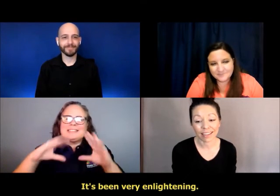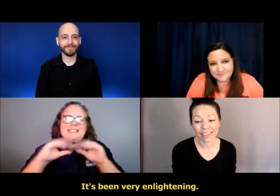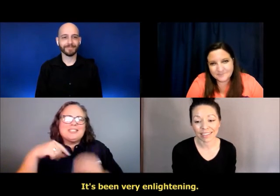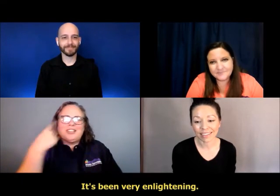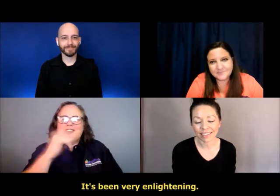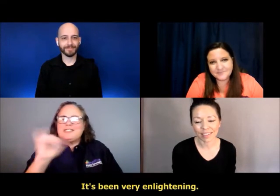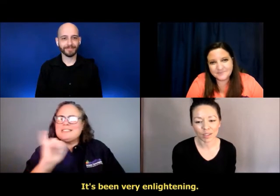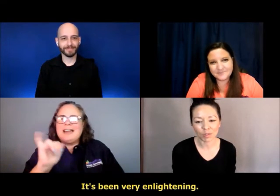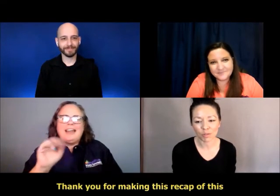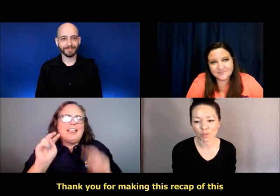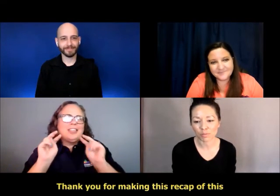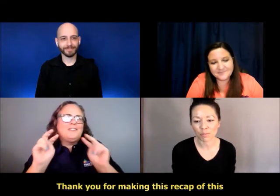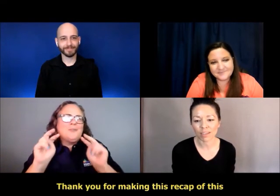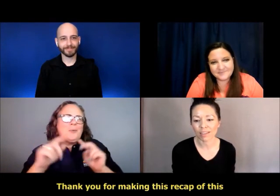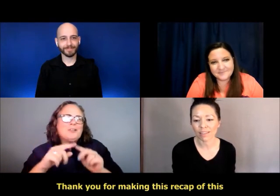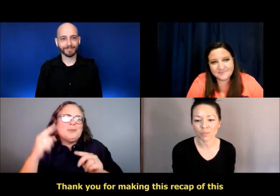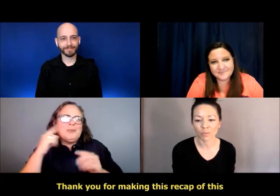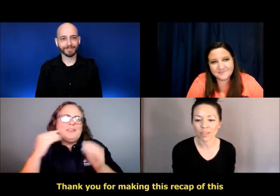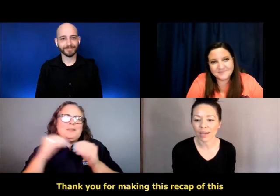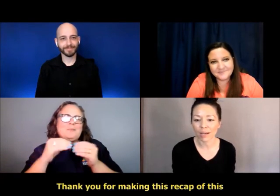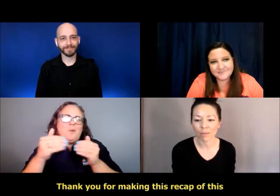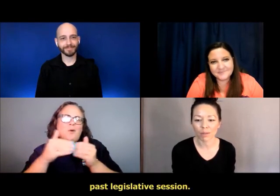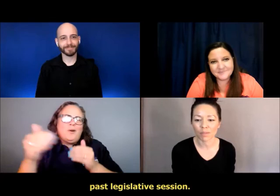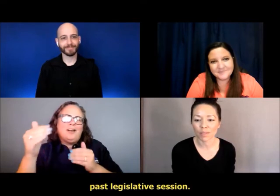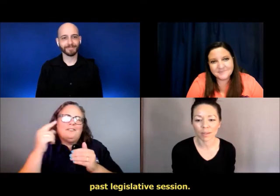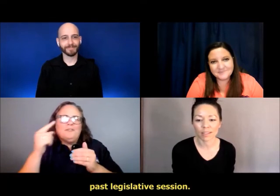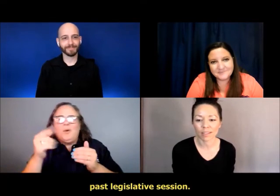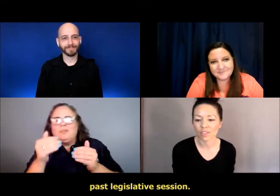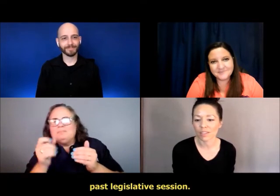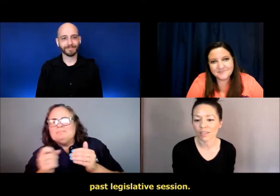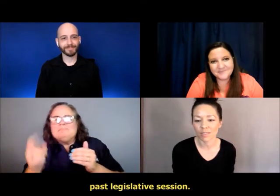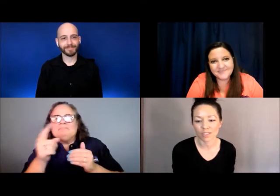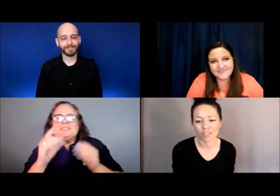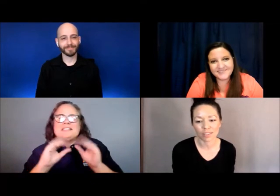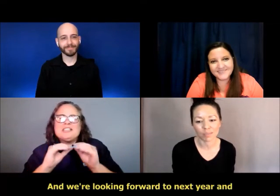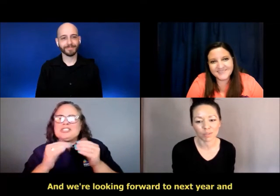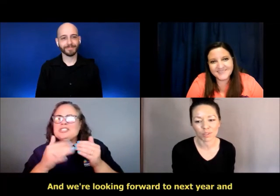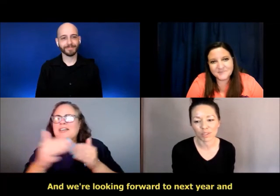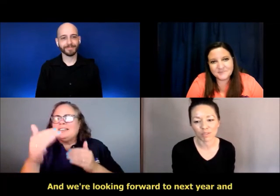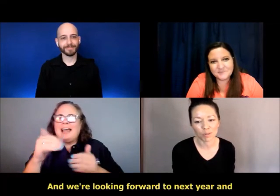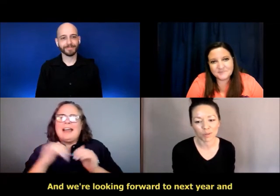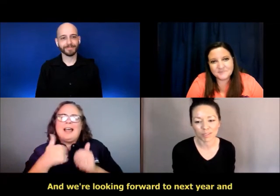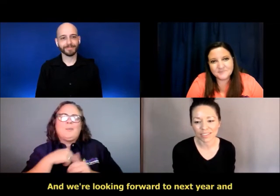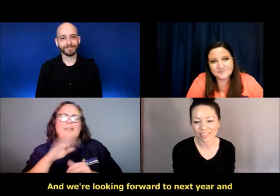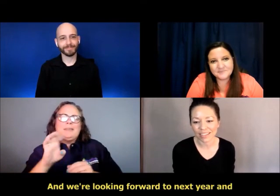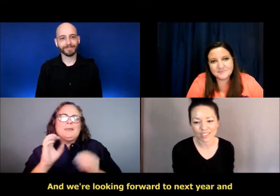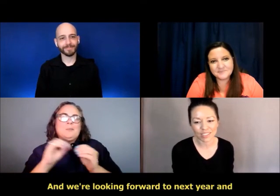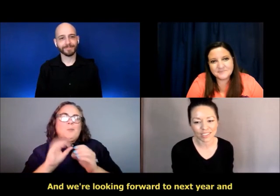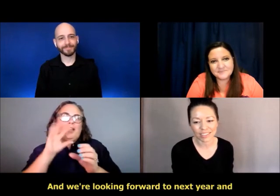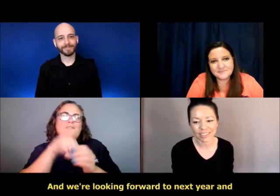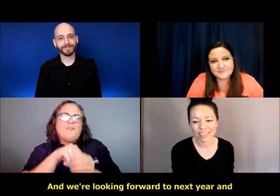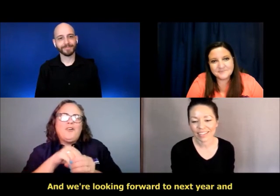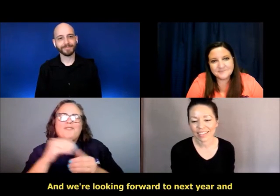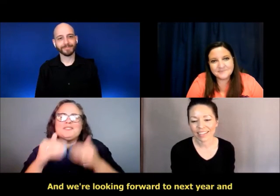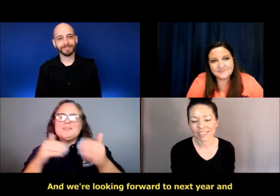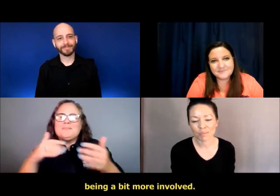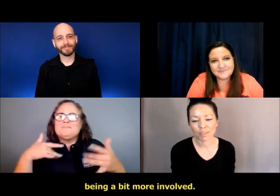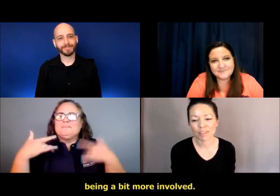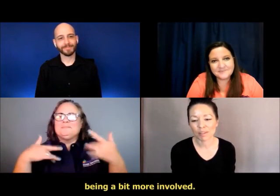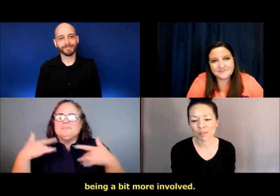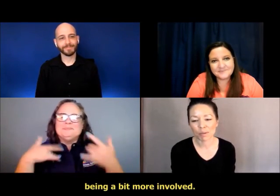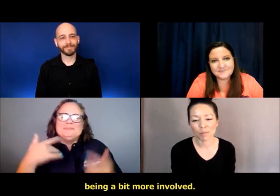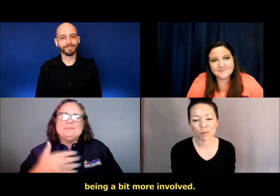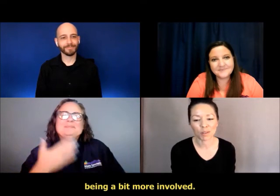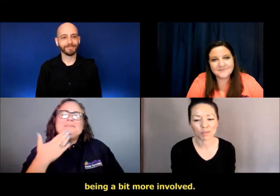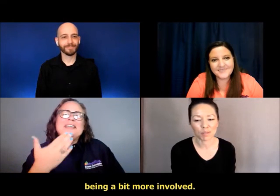enlightening. Thank you for making this recap of this past legislative session. And we're looking forward to next year and